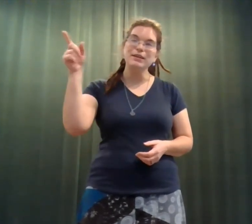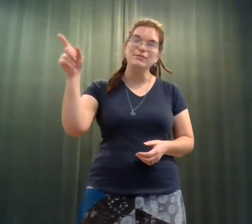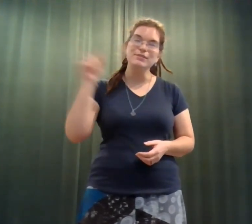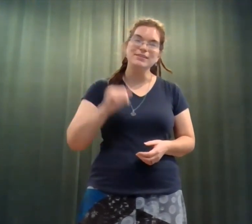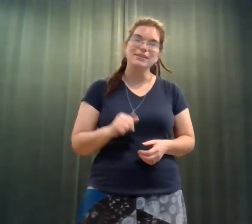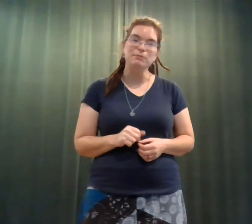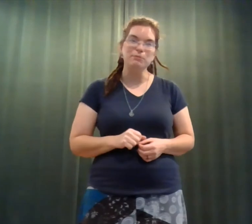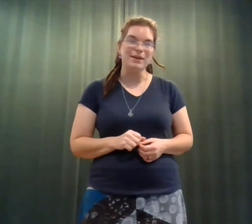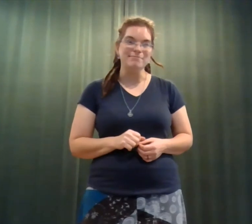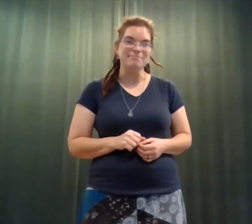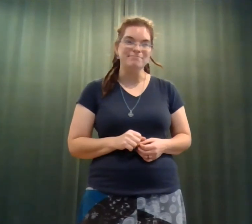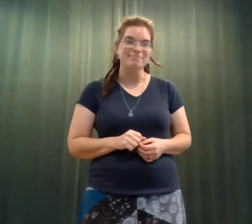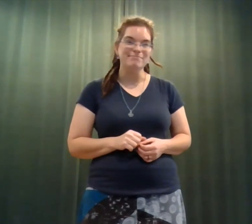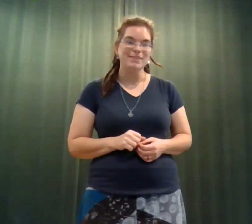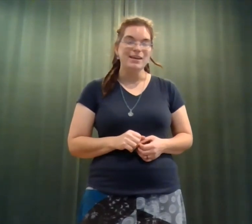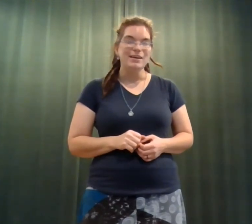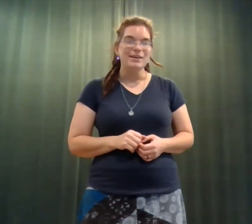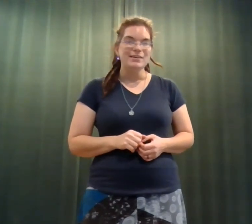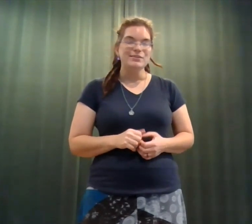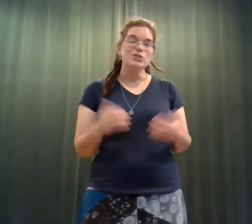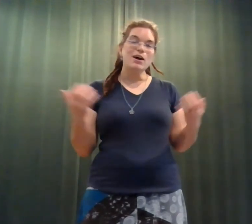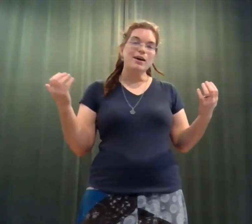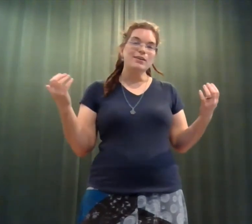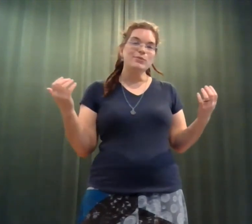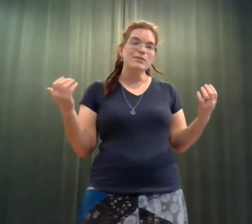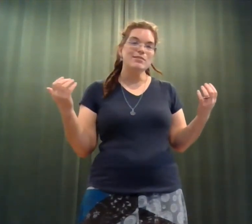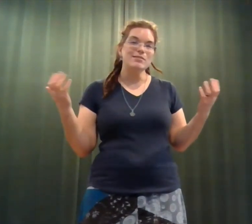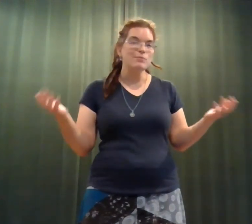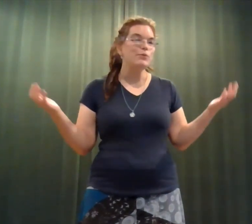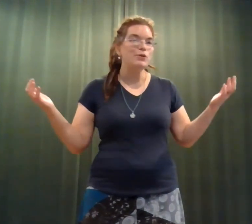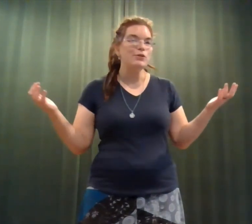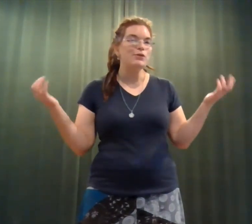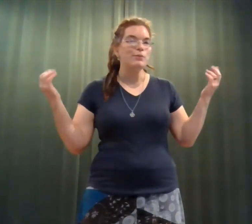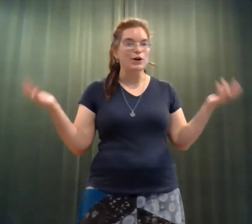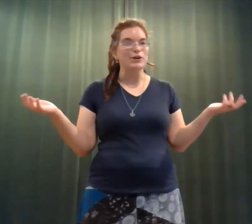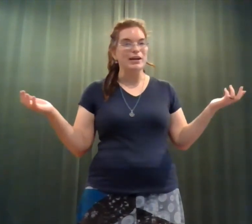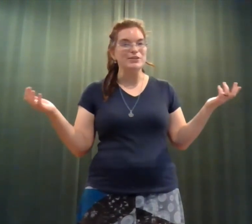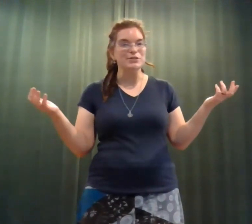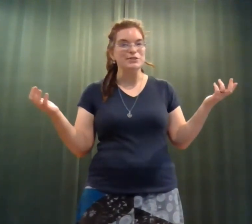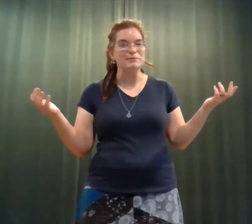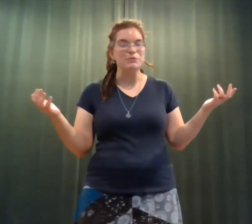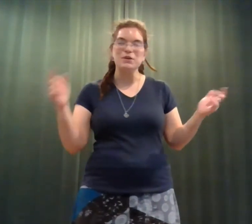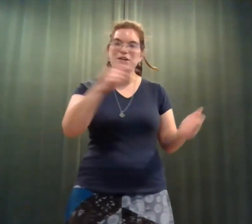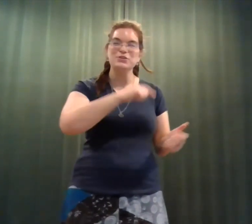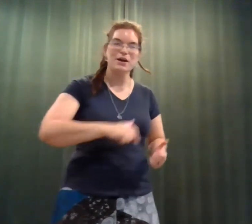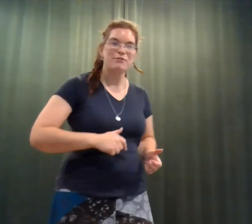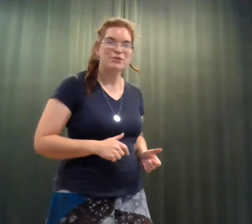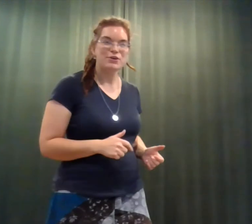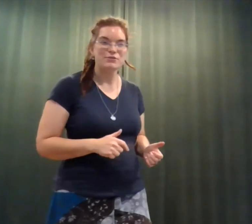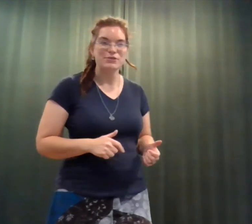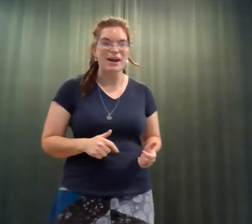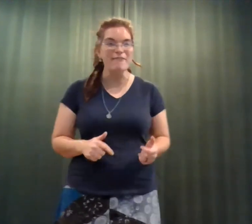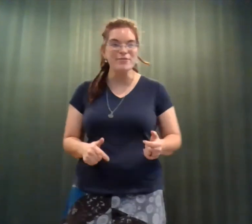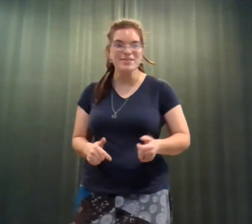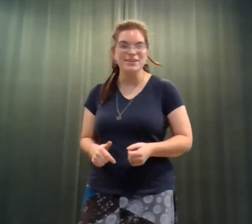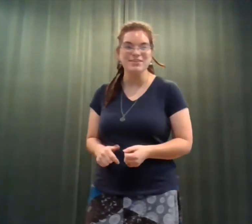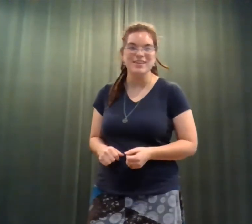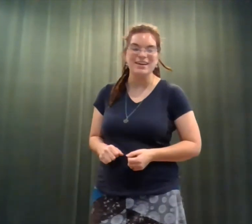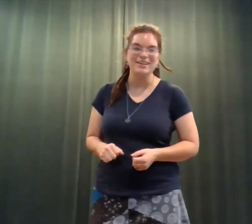lived in Benton. John was a simple park ranger, but he traveled over every single Saturday